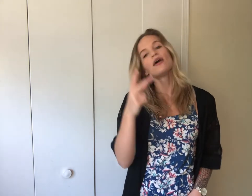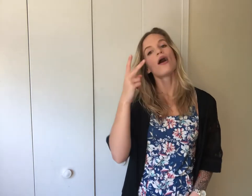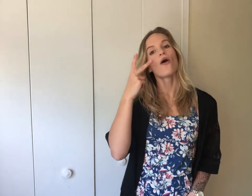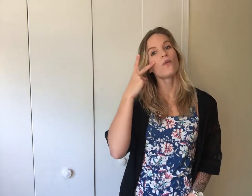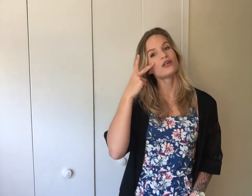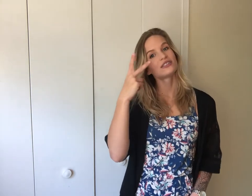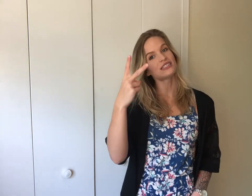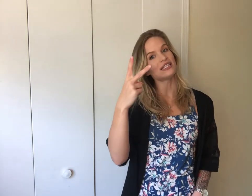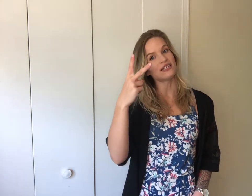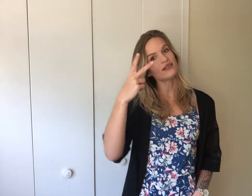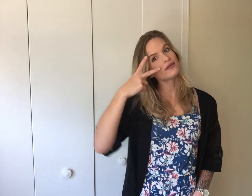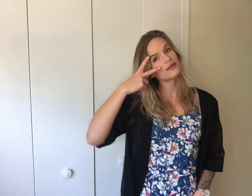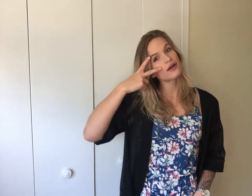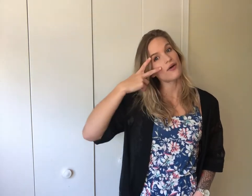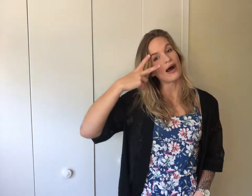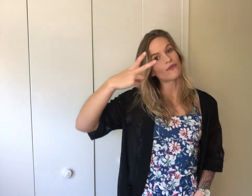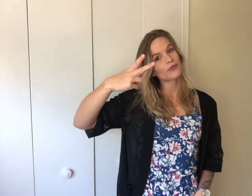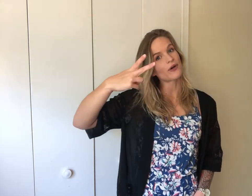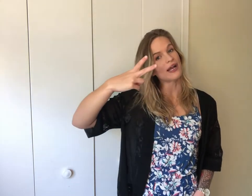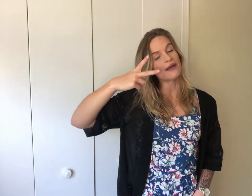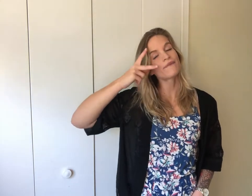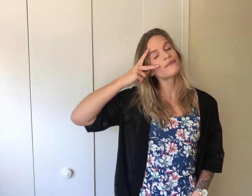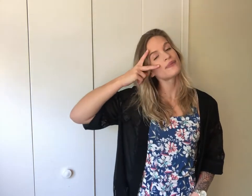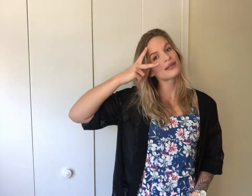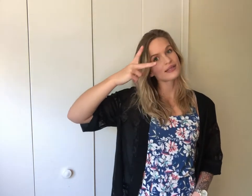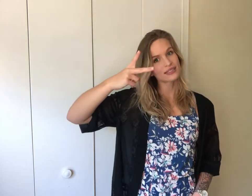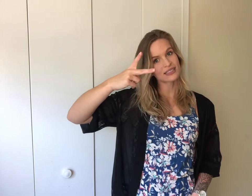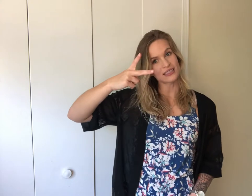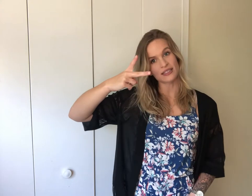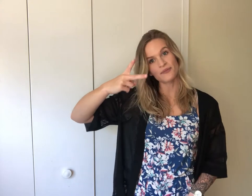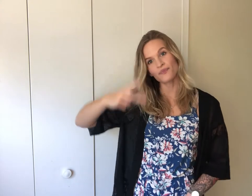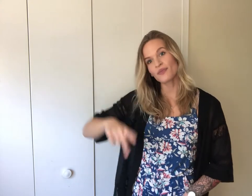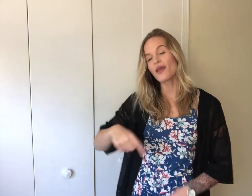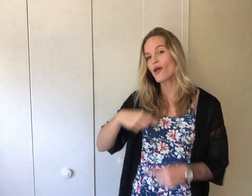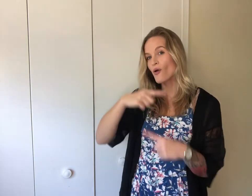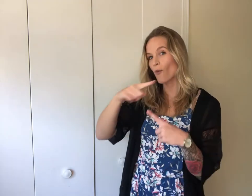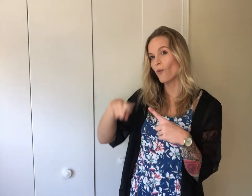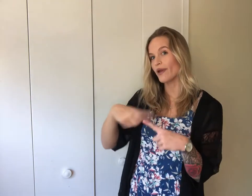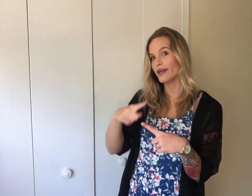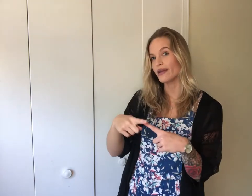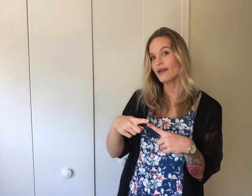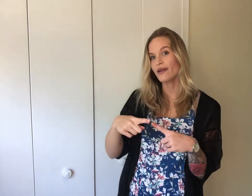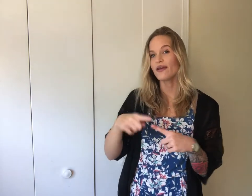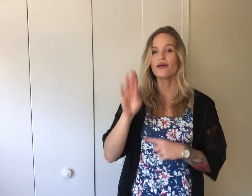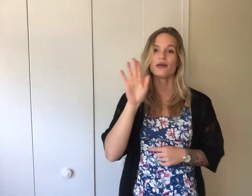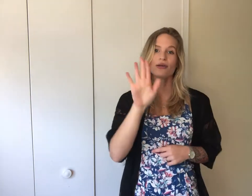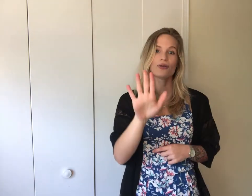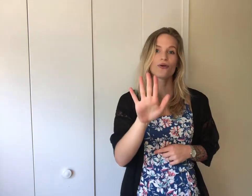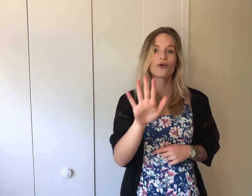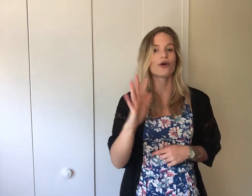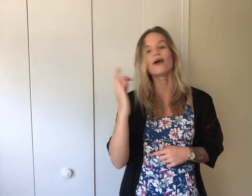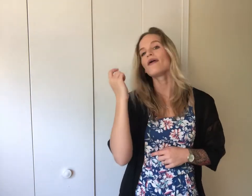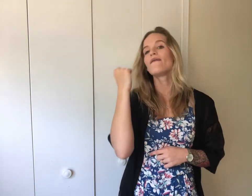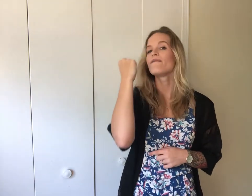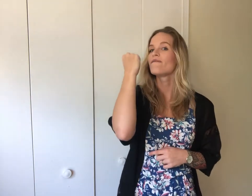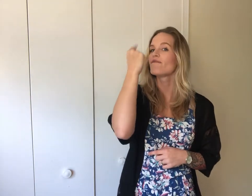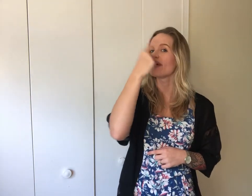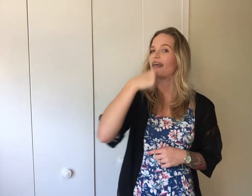will see, go out from one eye, see when your face,